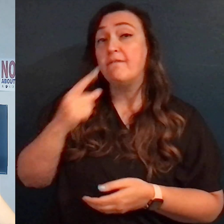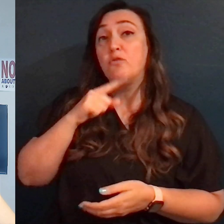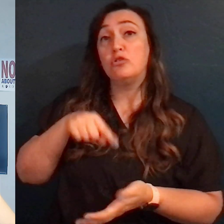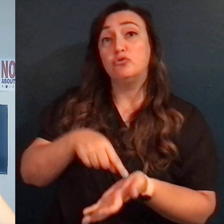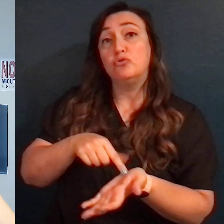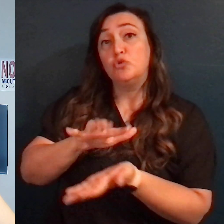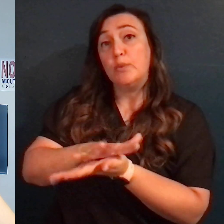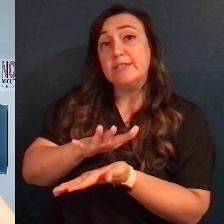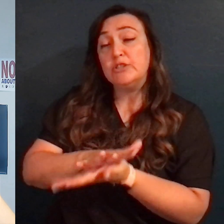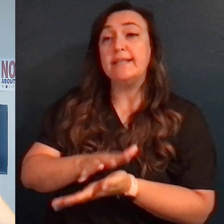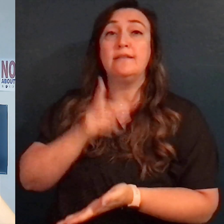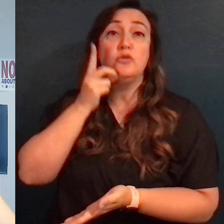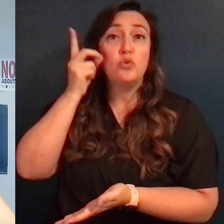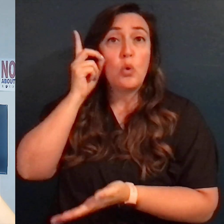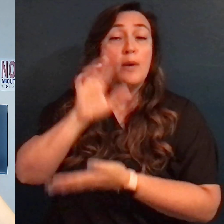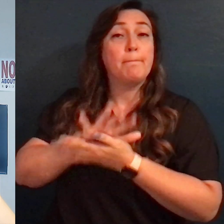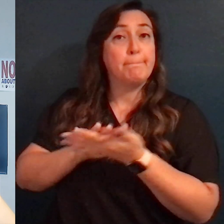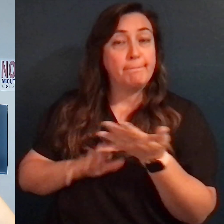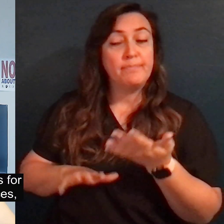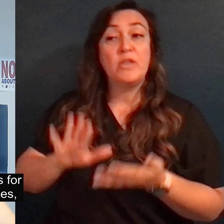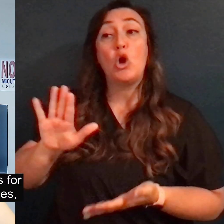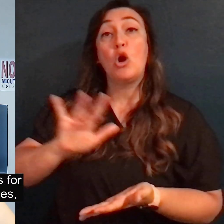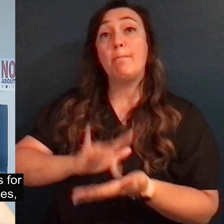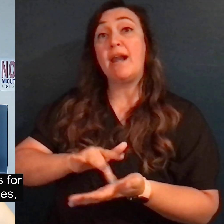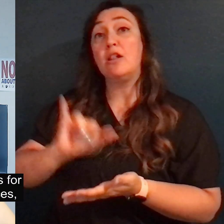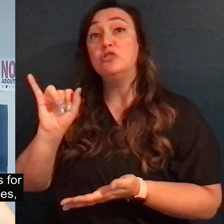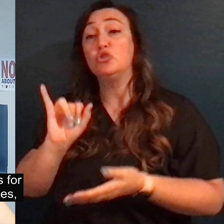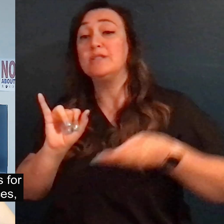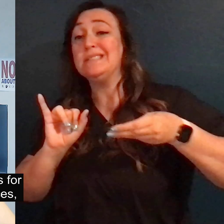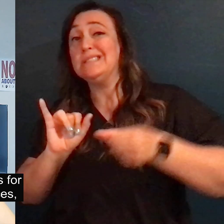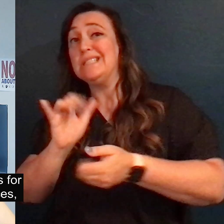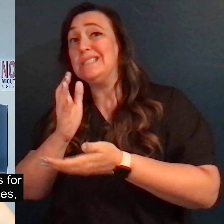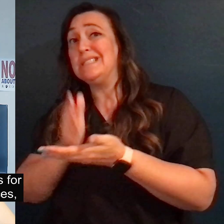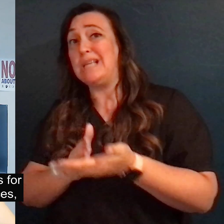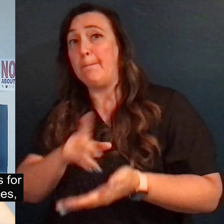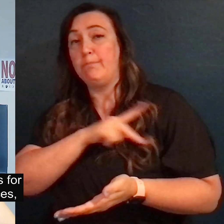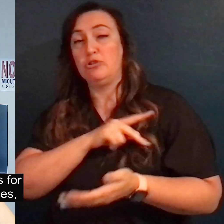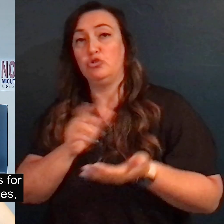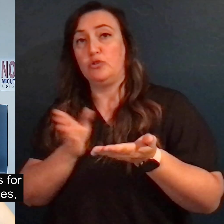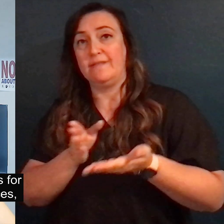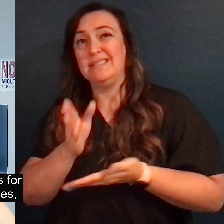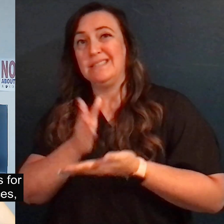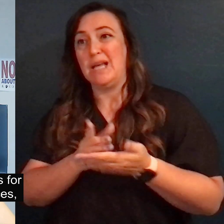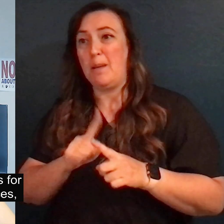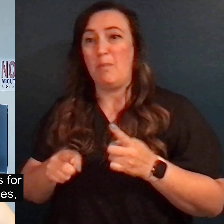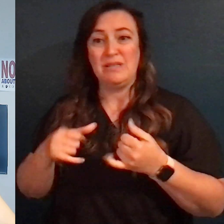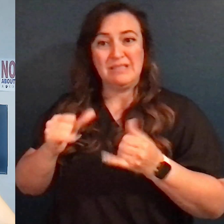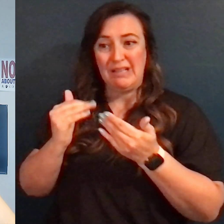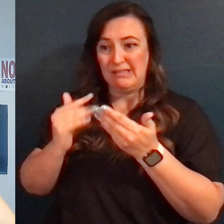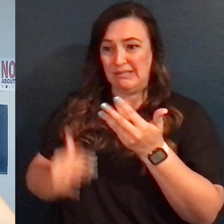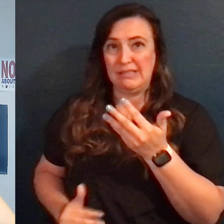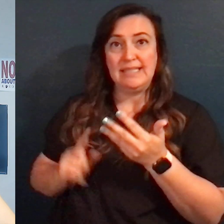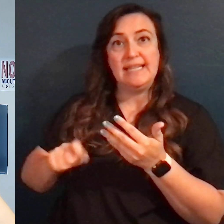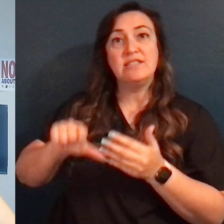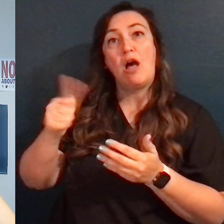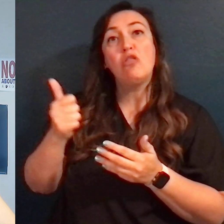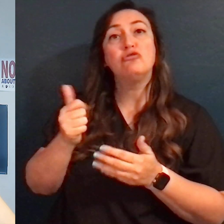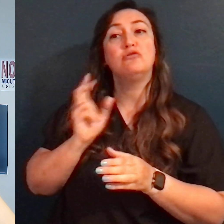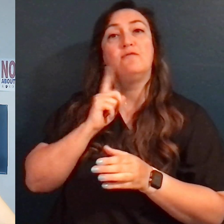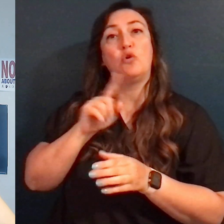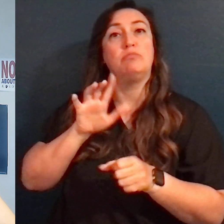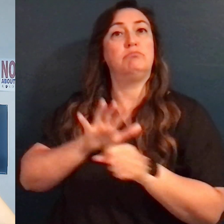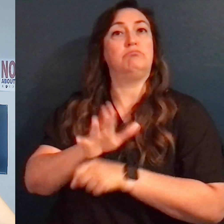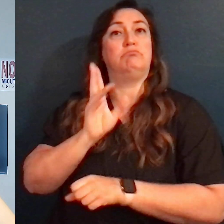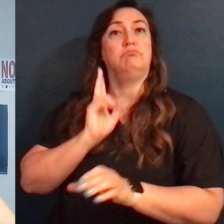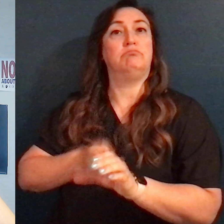tuition and room and board costs. Her medical insurance pays for some personal care services, but not for all she will